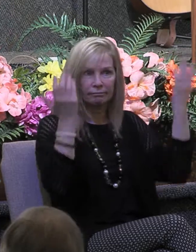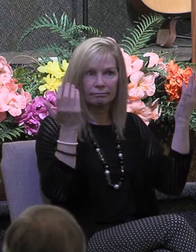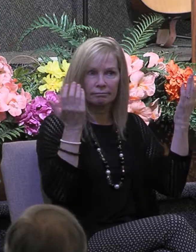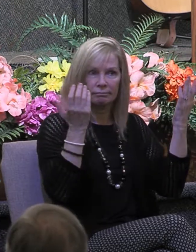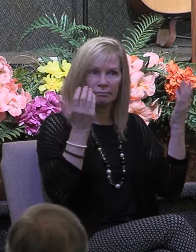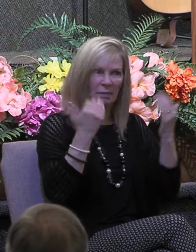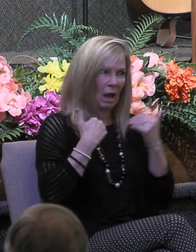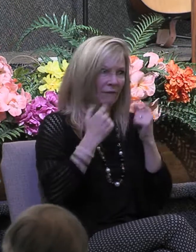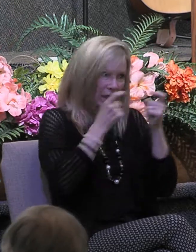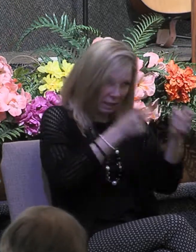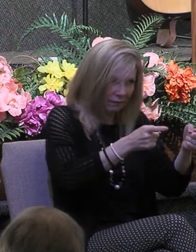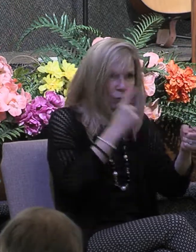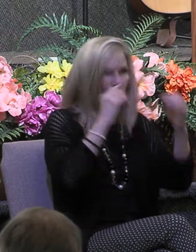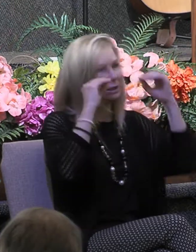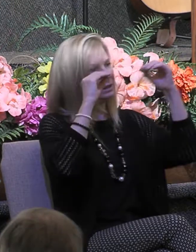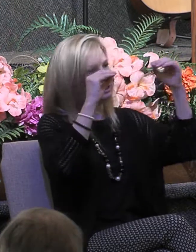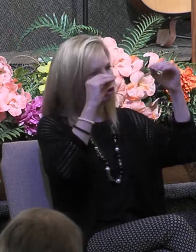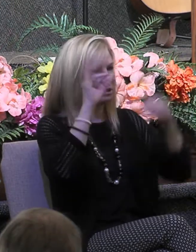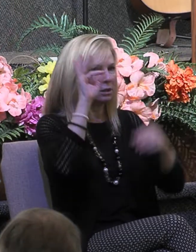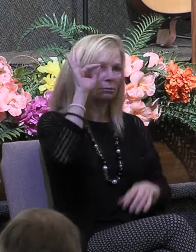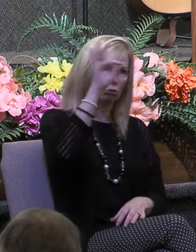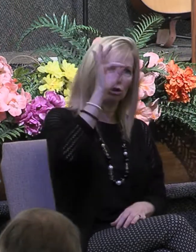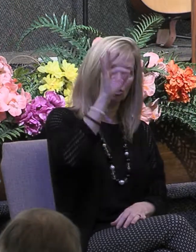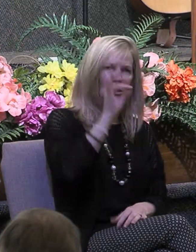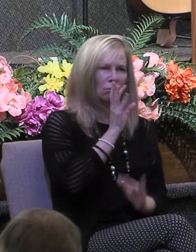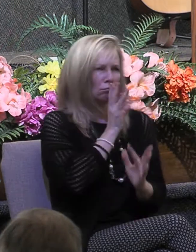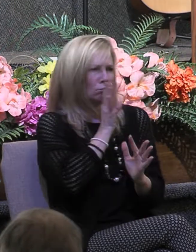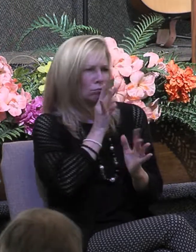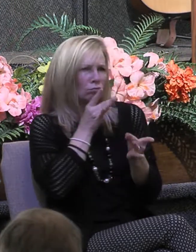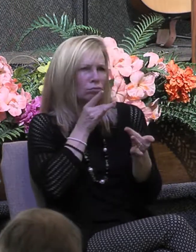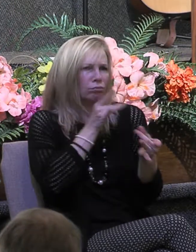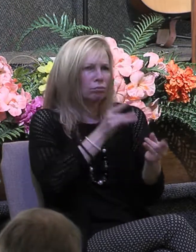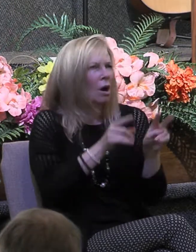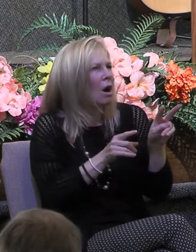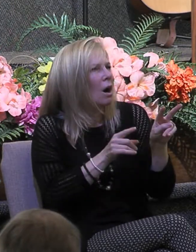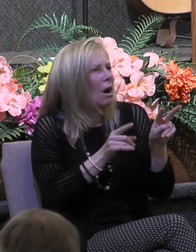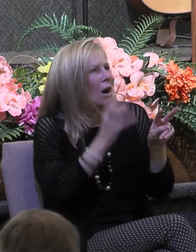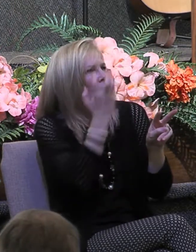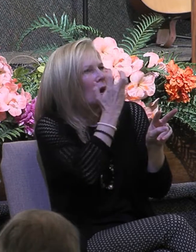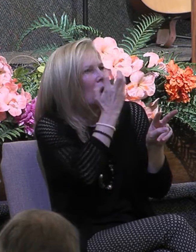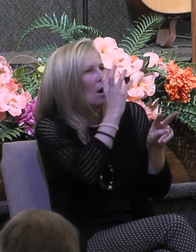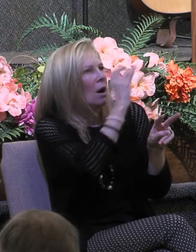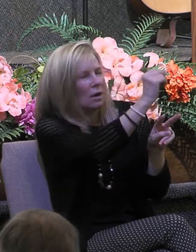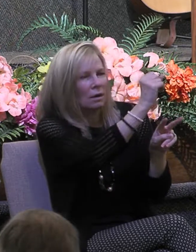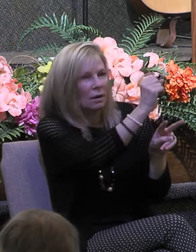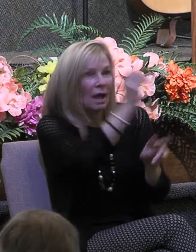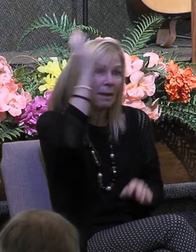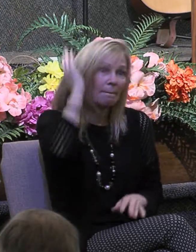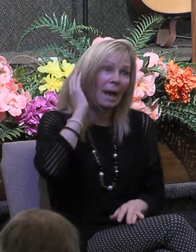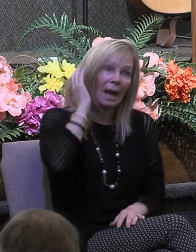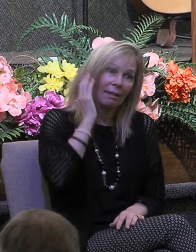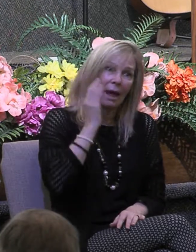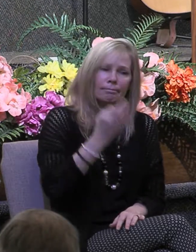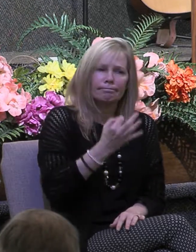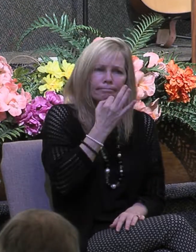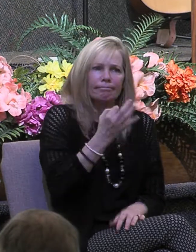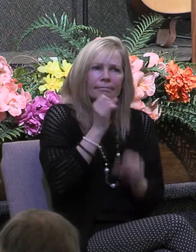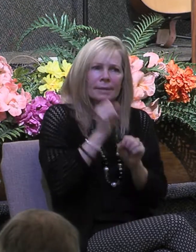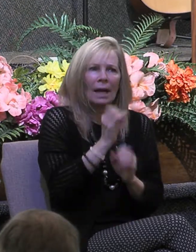and preaching and in those days, the gift of tongues. And then there are other gifts of a less